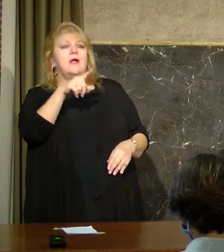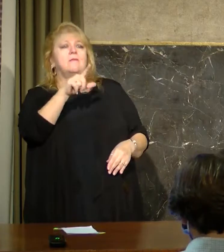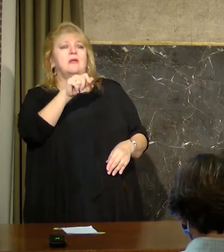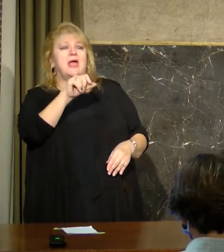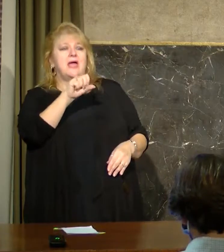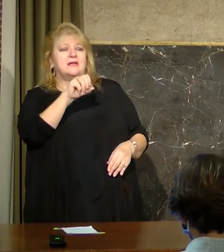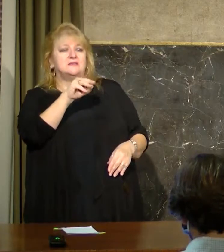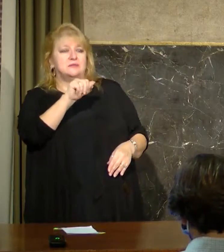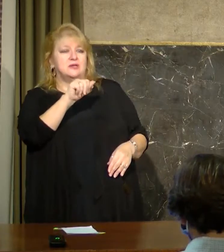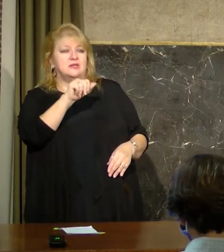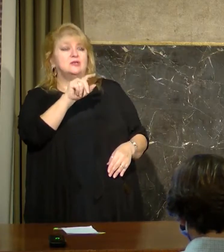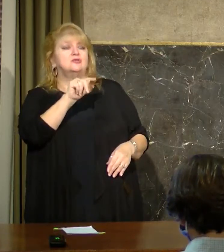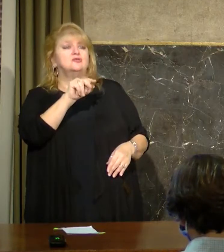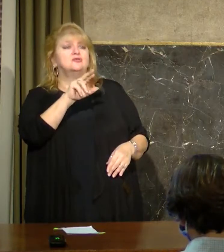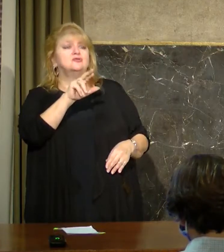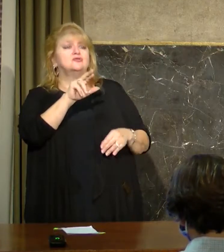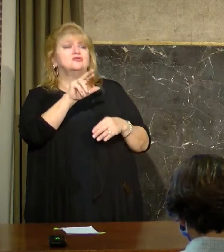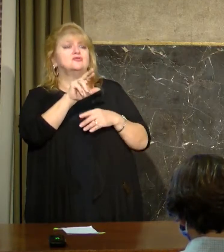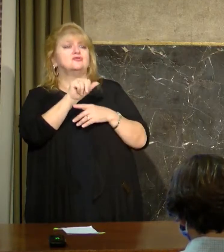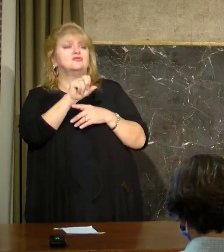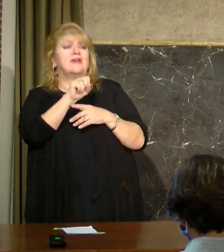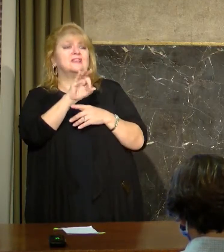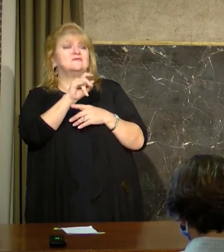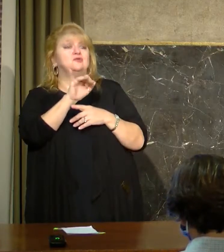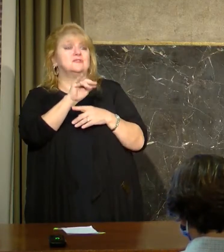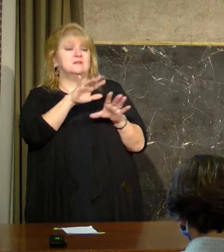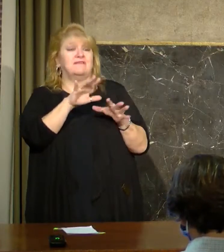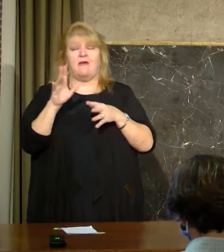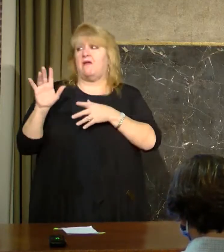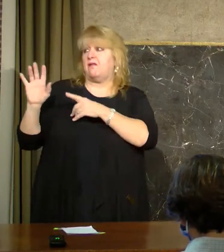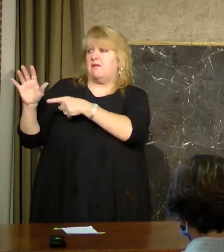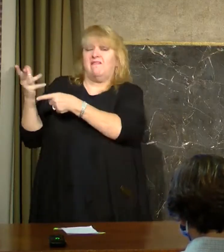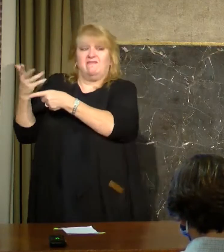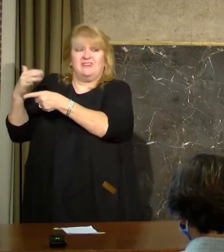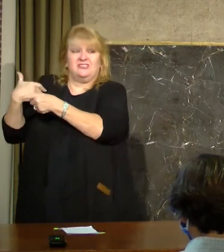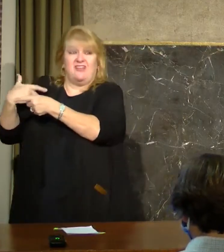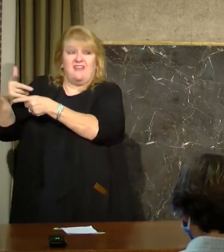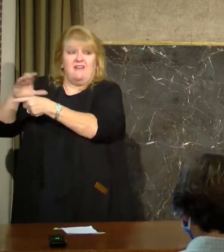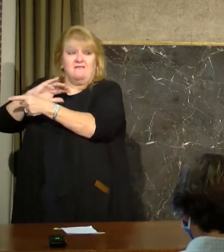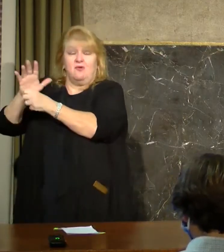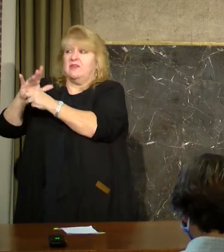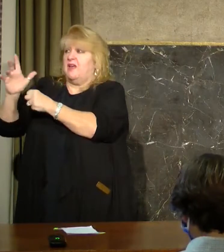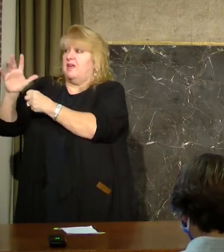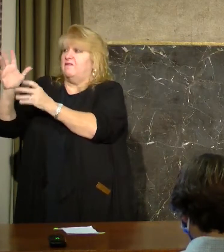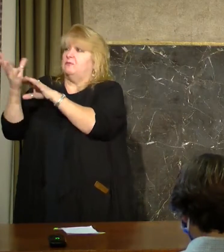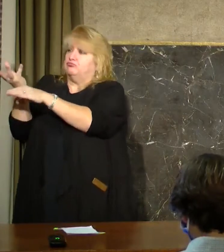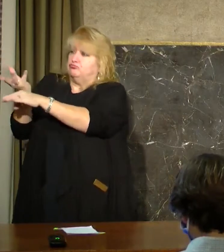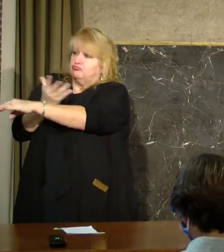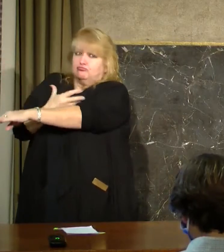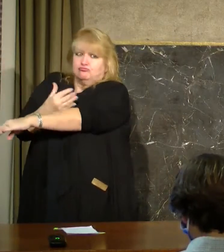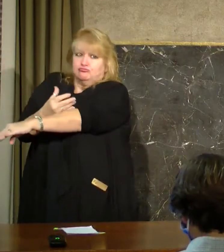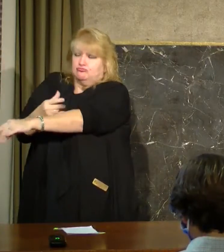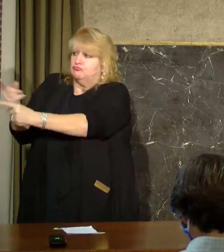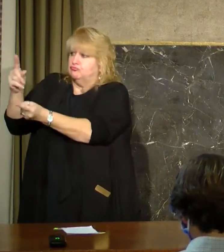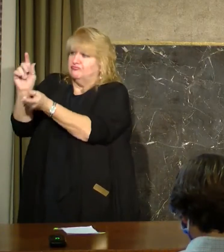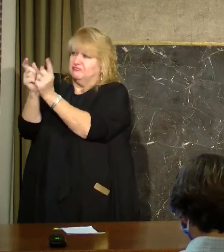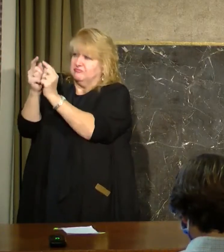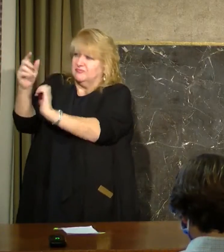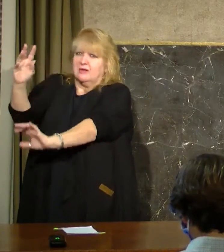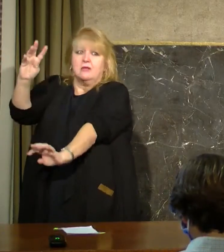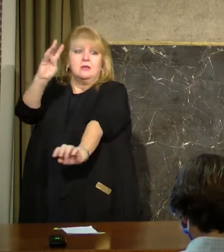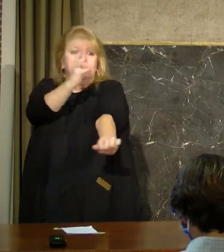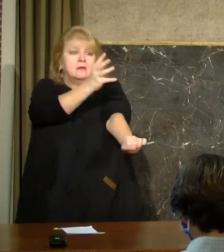across the state now from our health care providers to employ increasing dosages that we are receiving over time